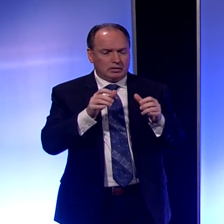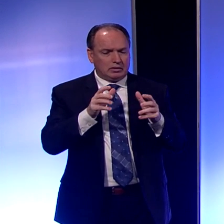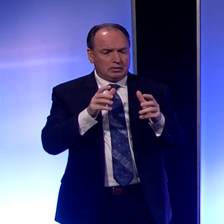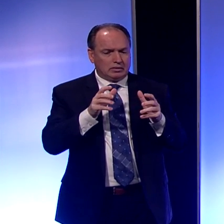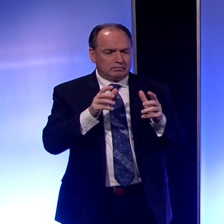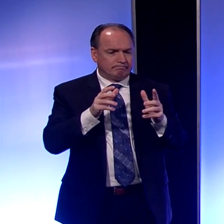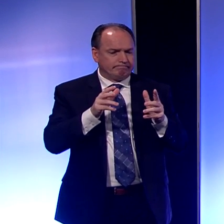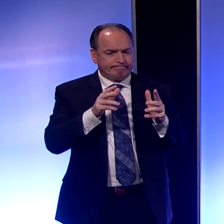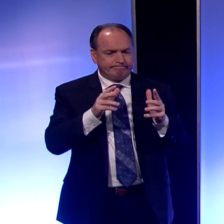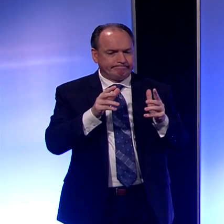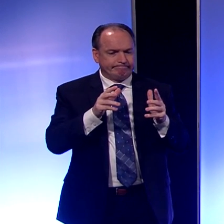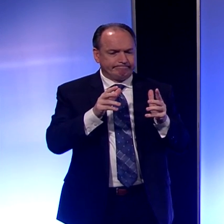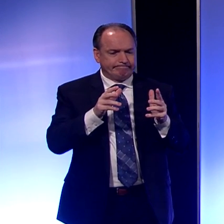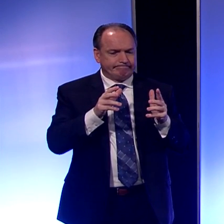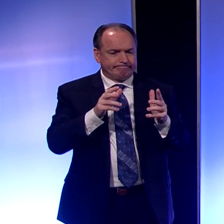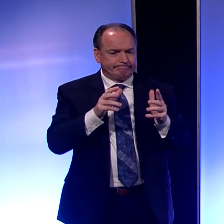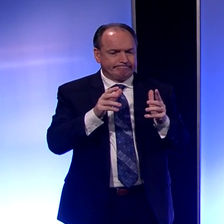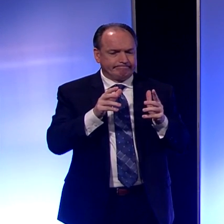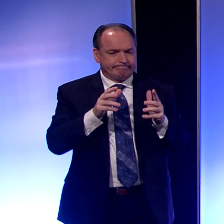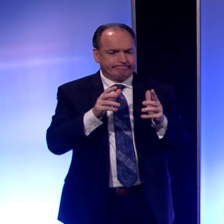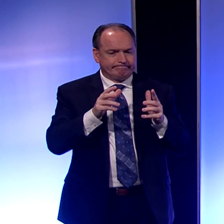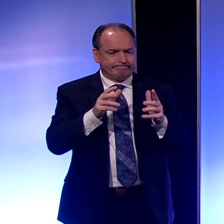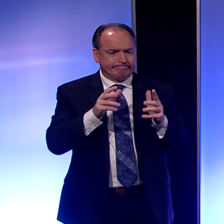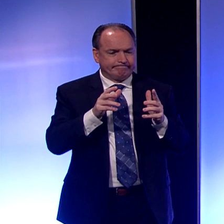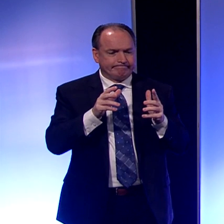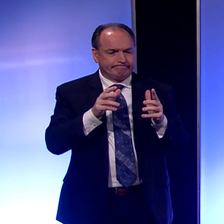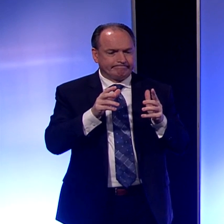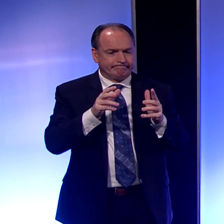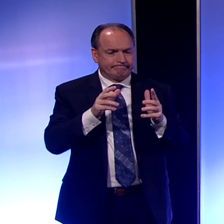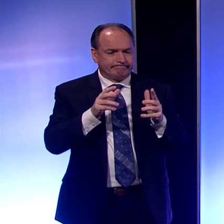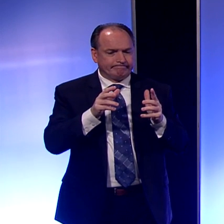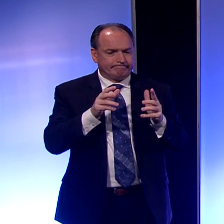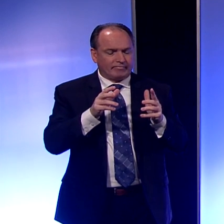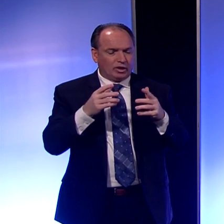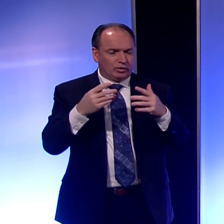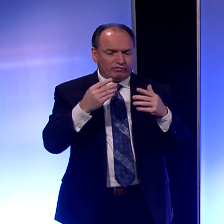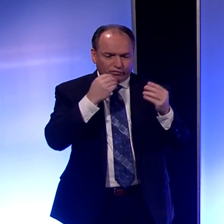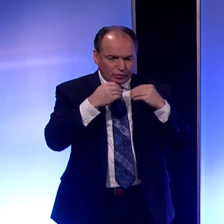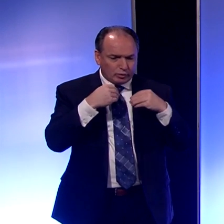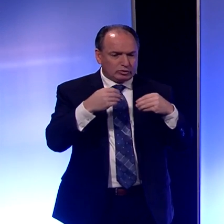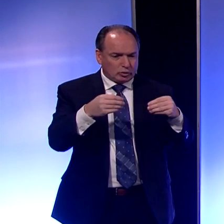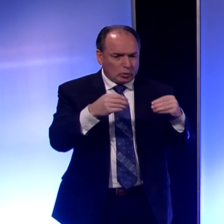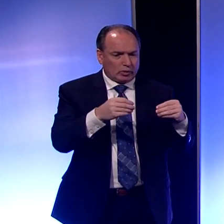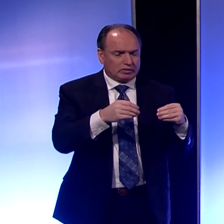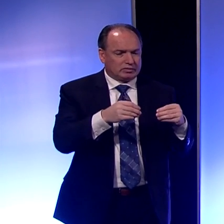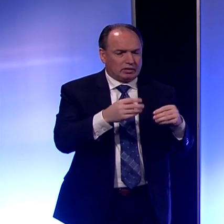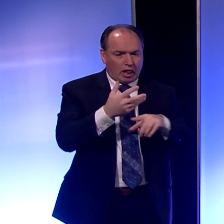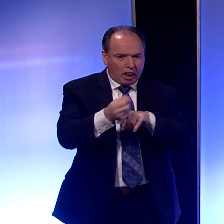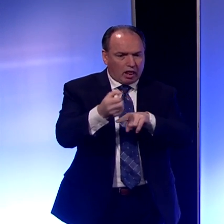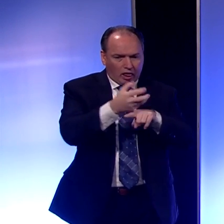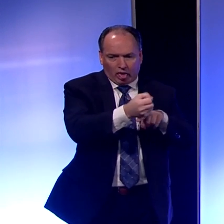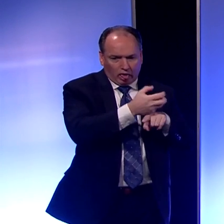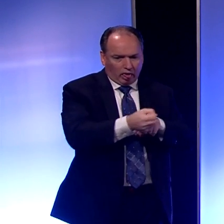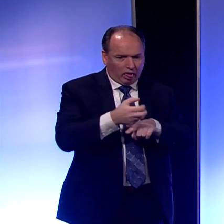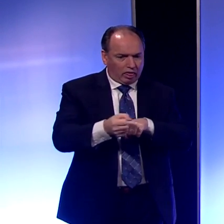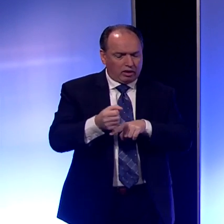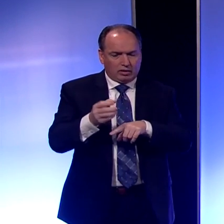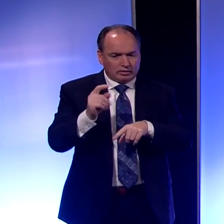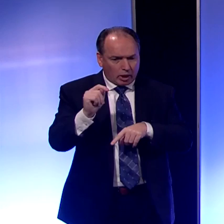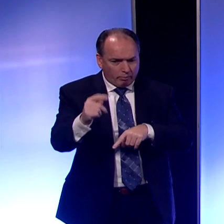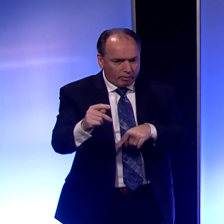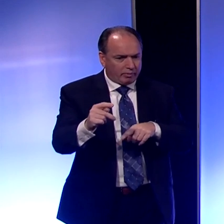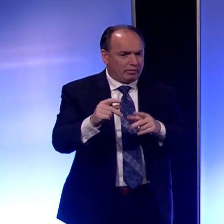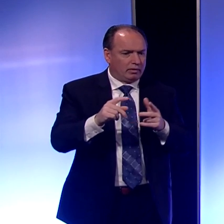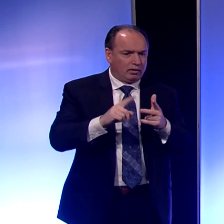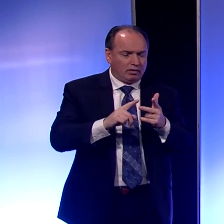the grocery stores, you know, without toilet paper and